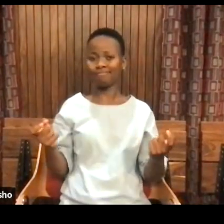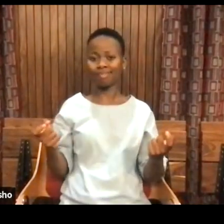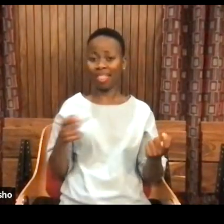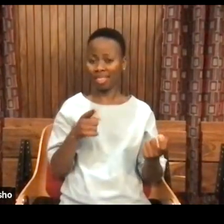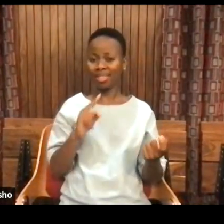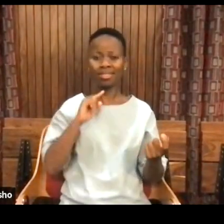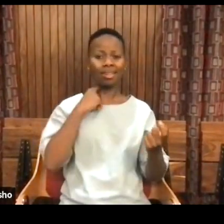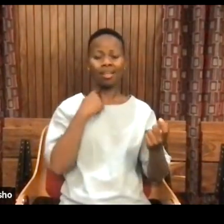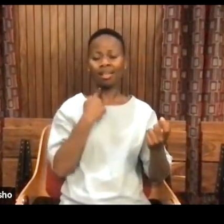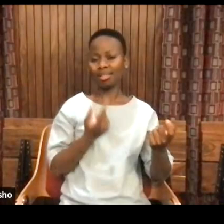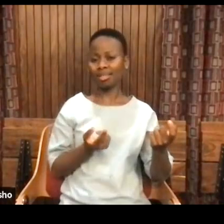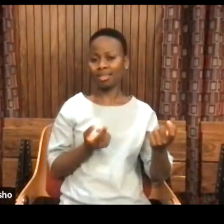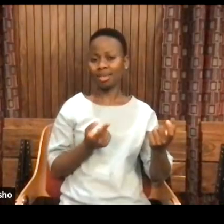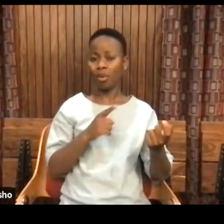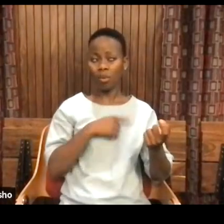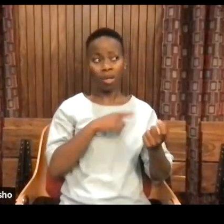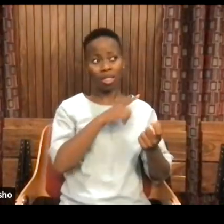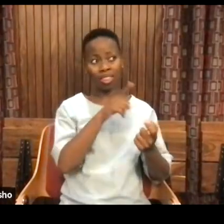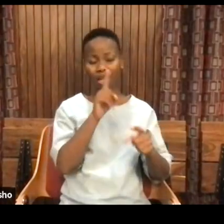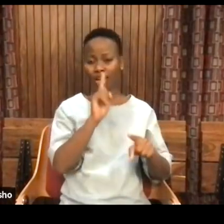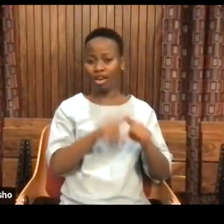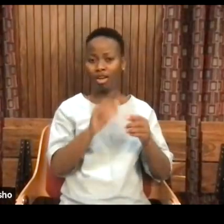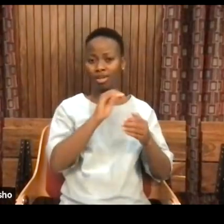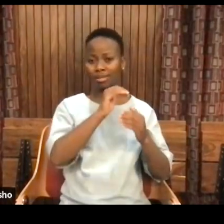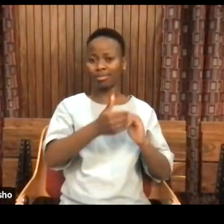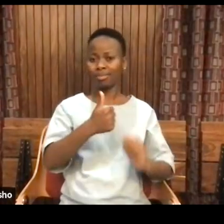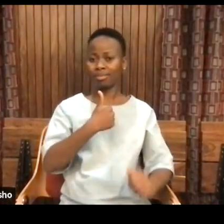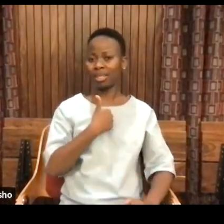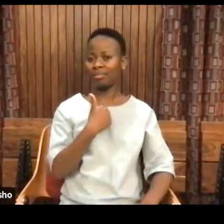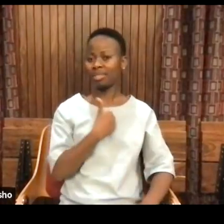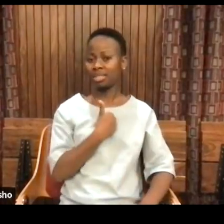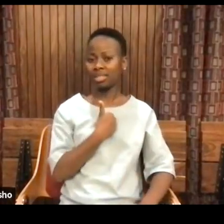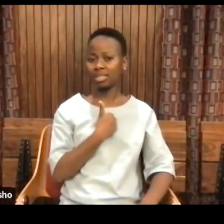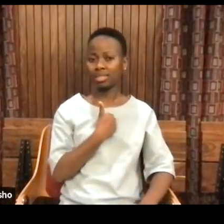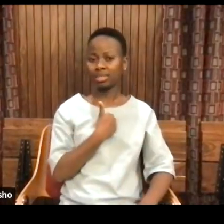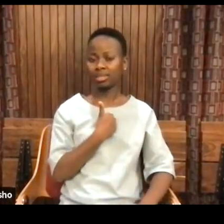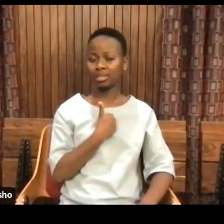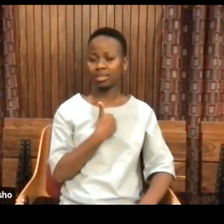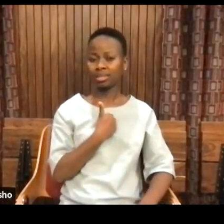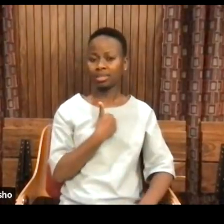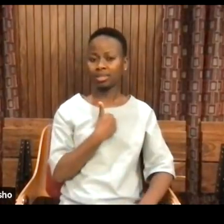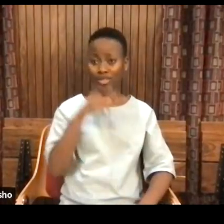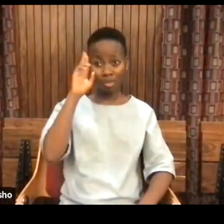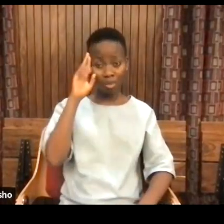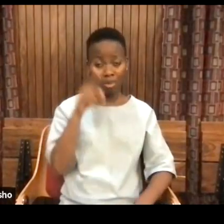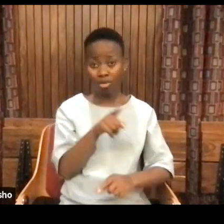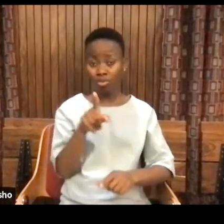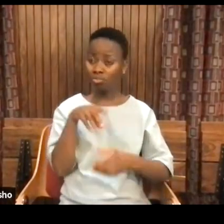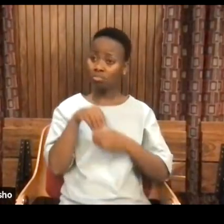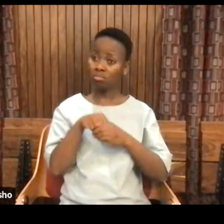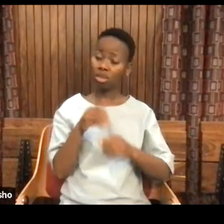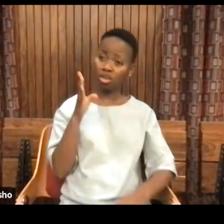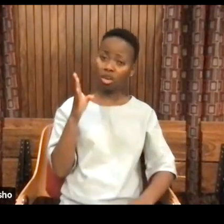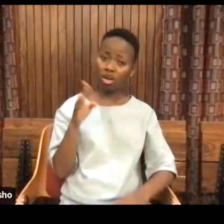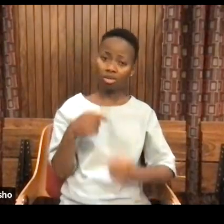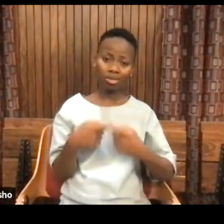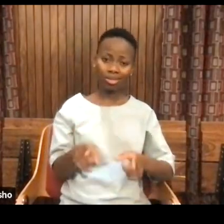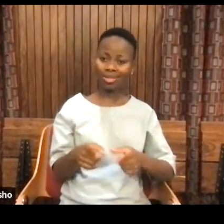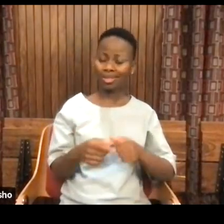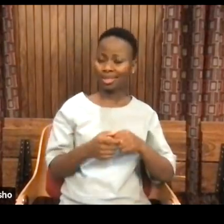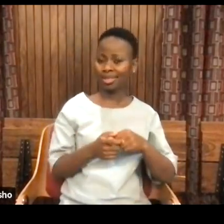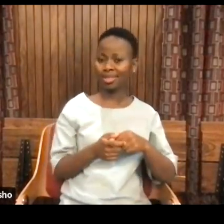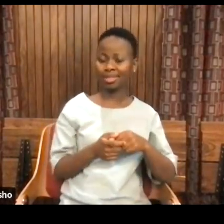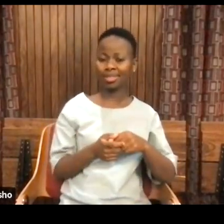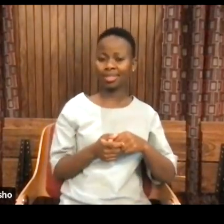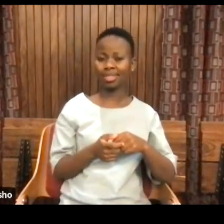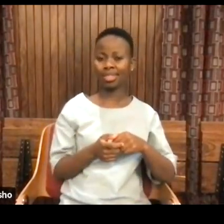And the reason it was a lie is because they can't protect themselves. No human being is a god. And at that